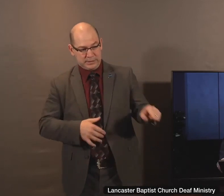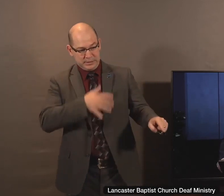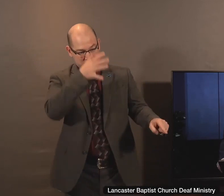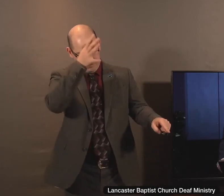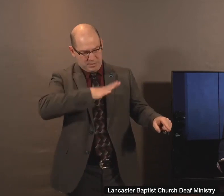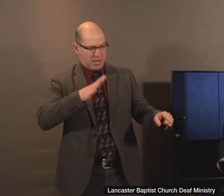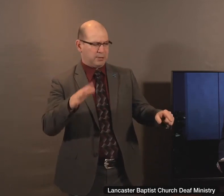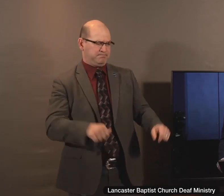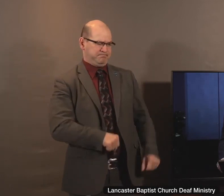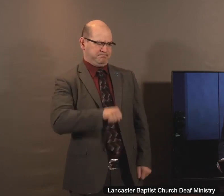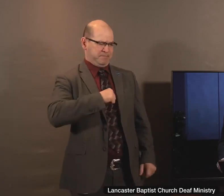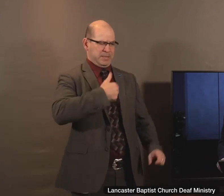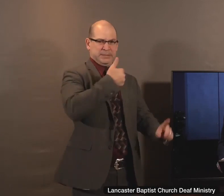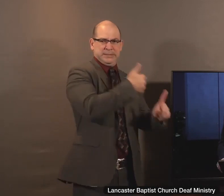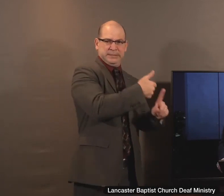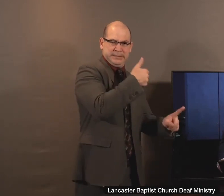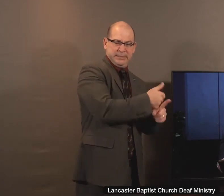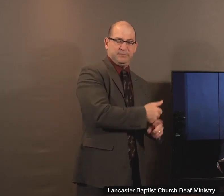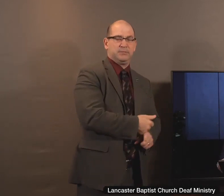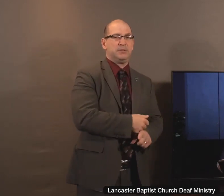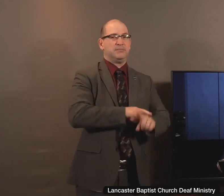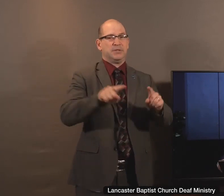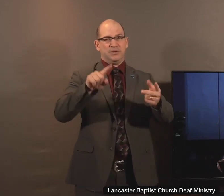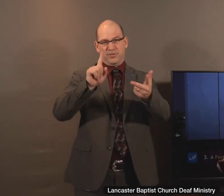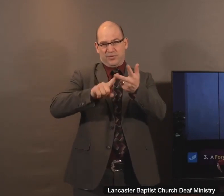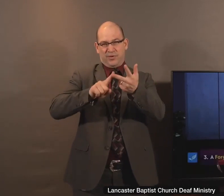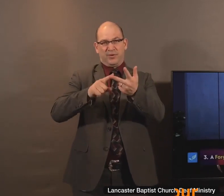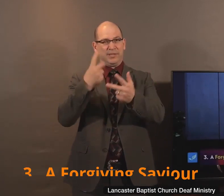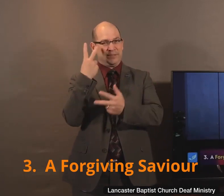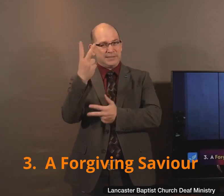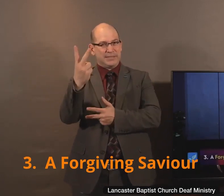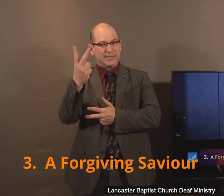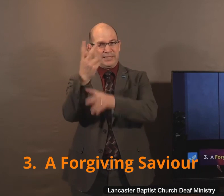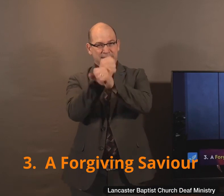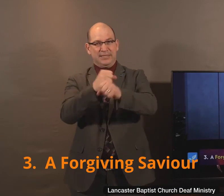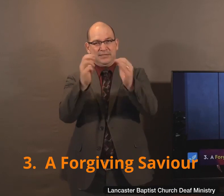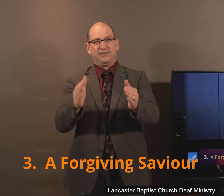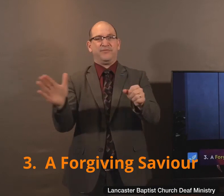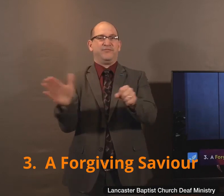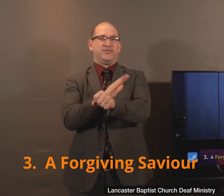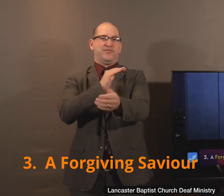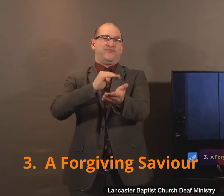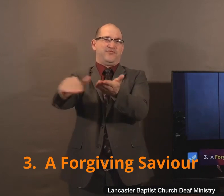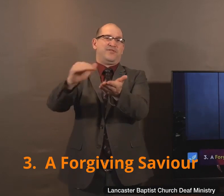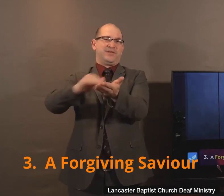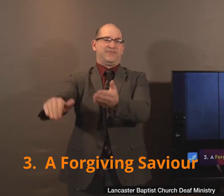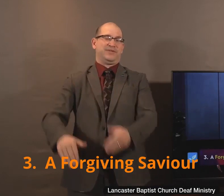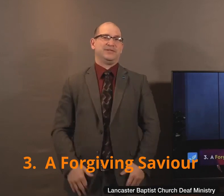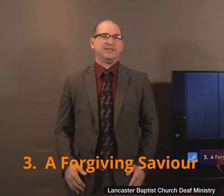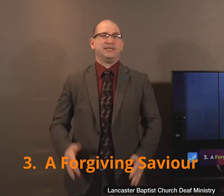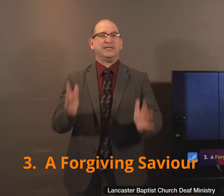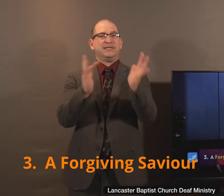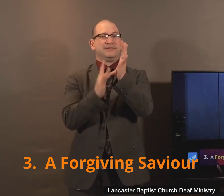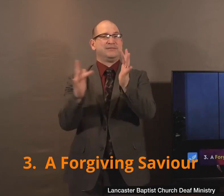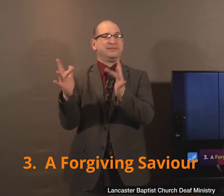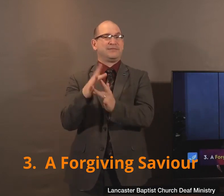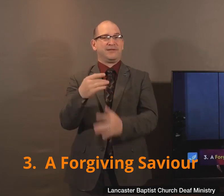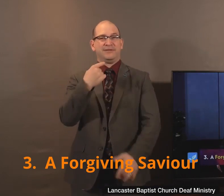but I want you to see a forgiving savior. Notice what Jesus says to this woman. And as we begin now